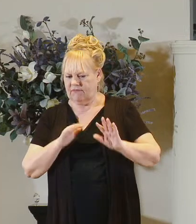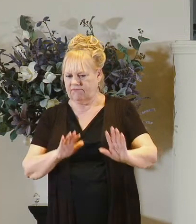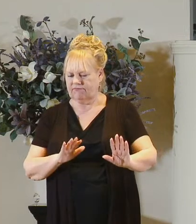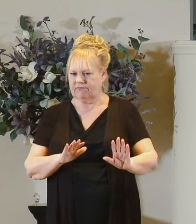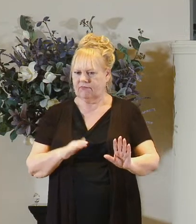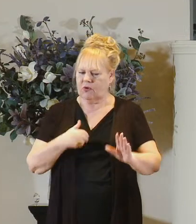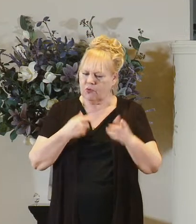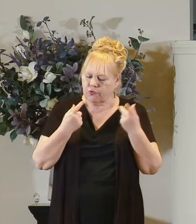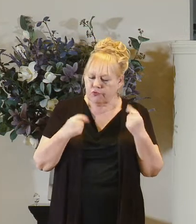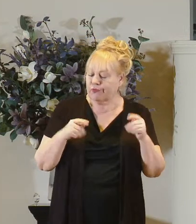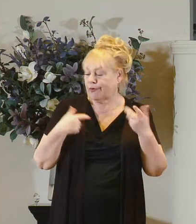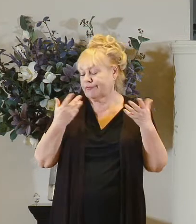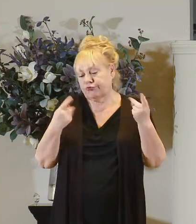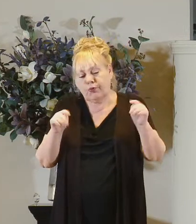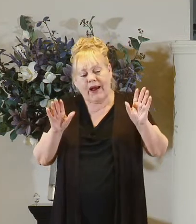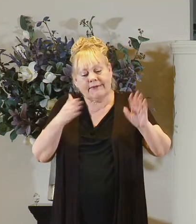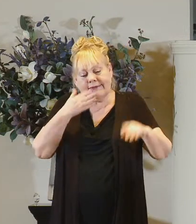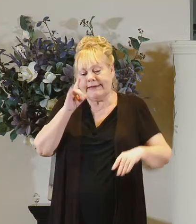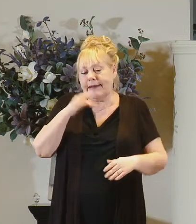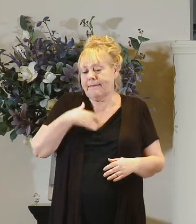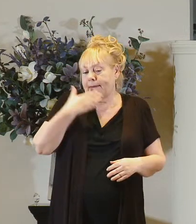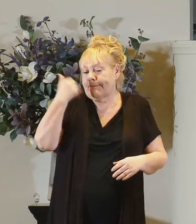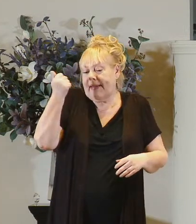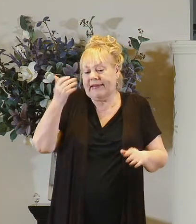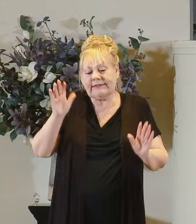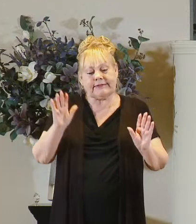we tried we did our best